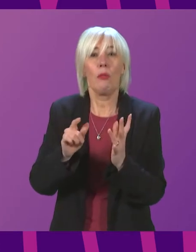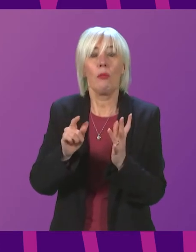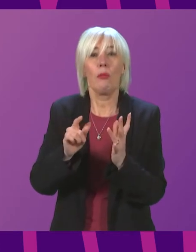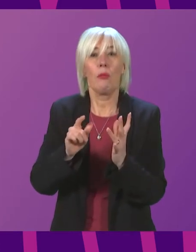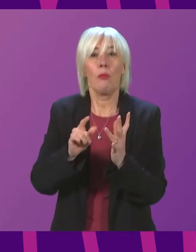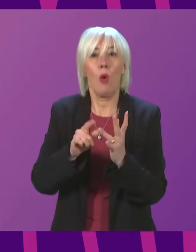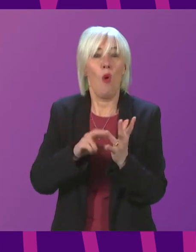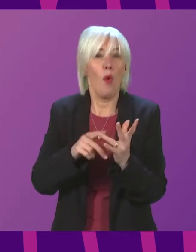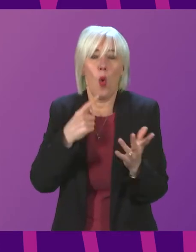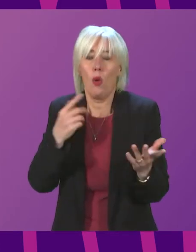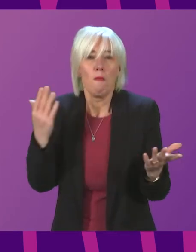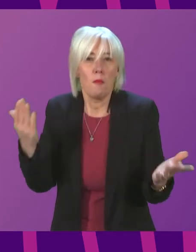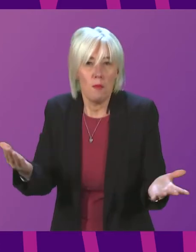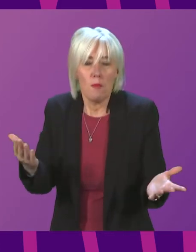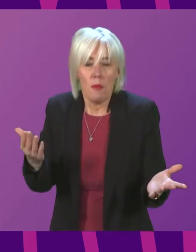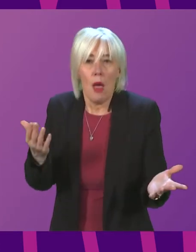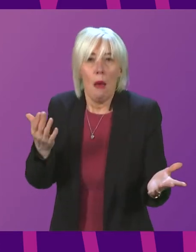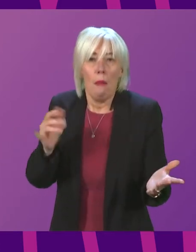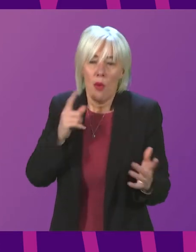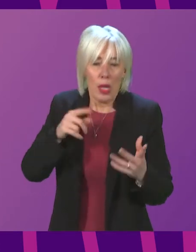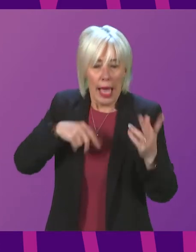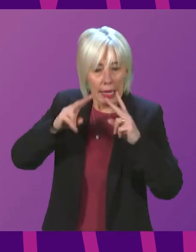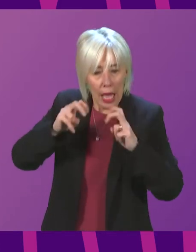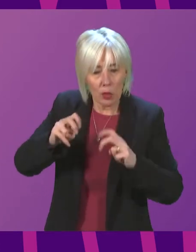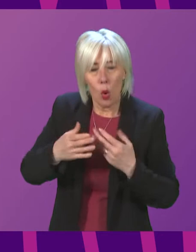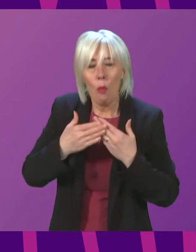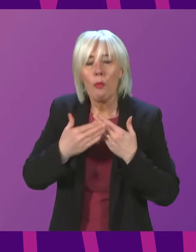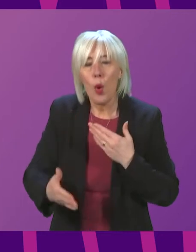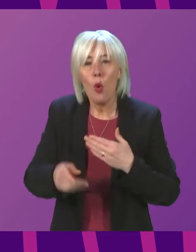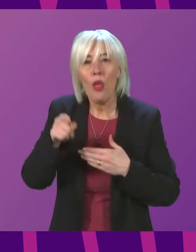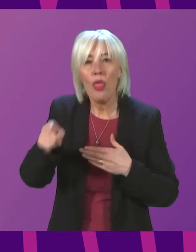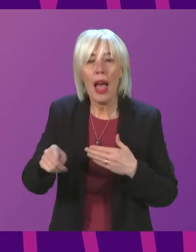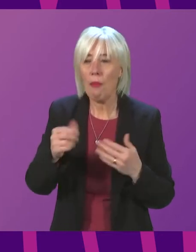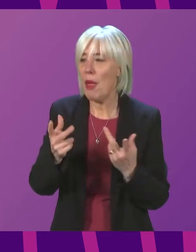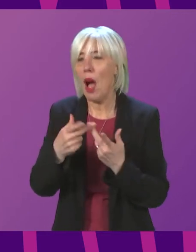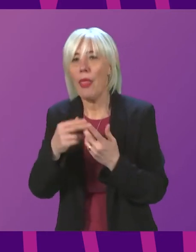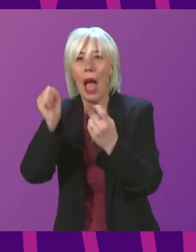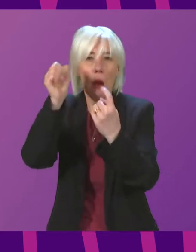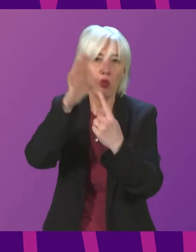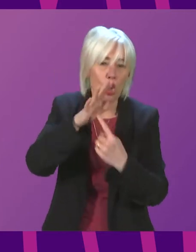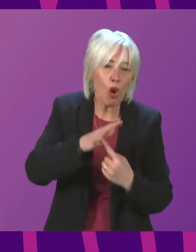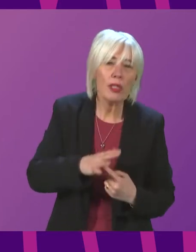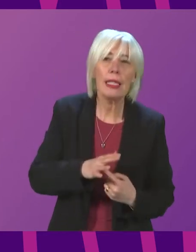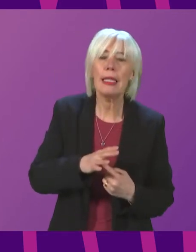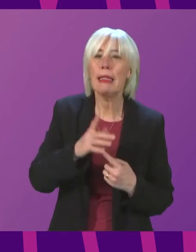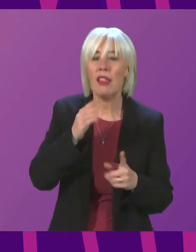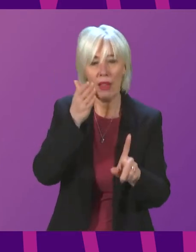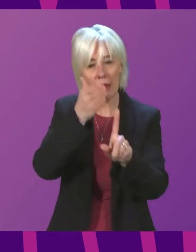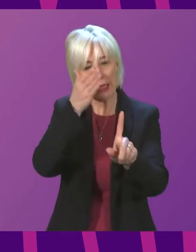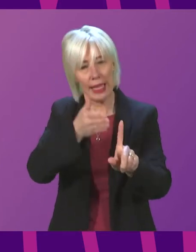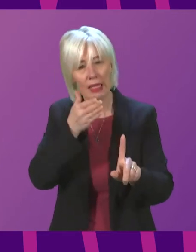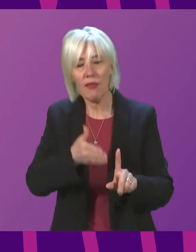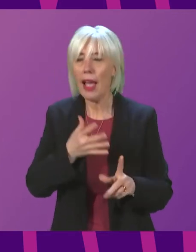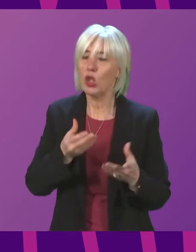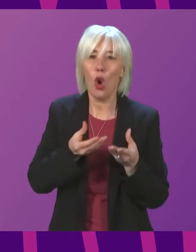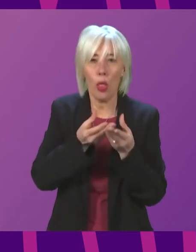clearly that is something that can be explored. Clearly there are other priorities already identified for the resources that